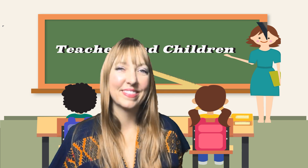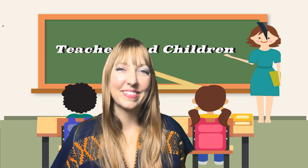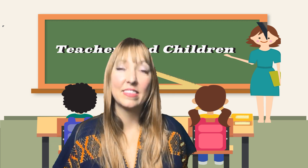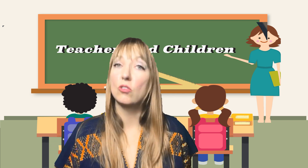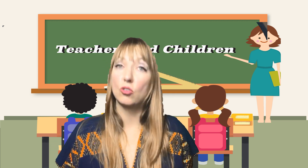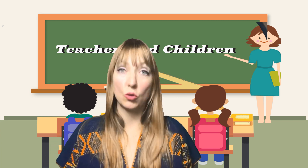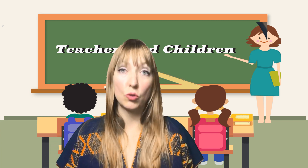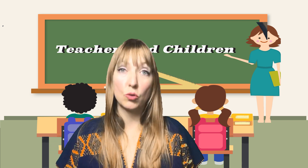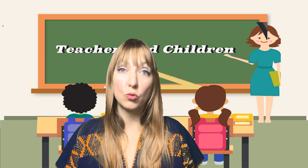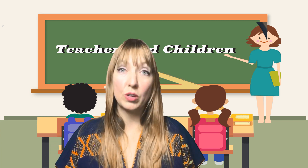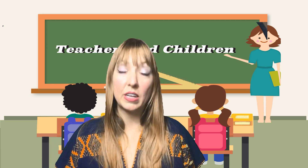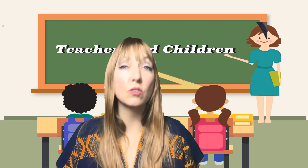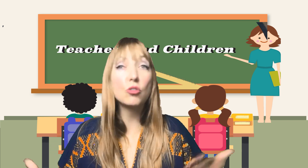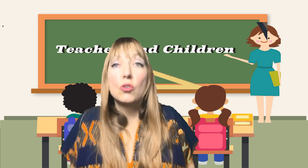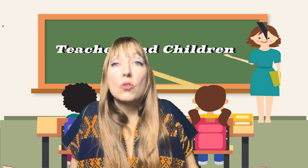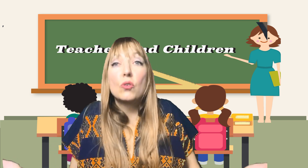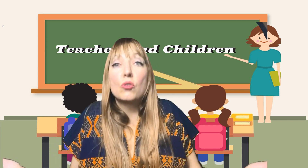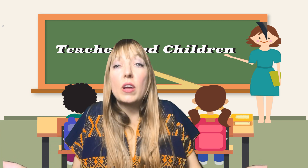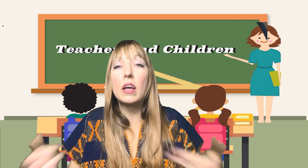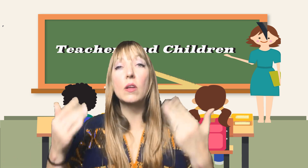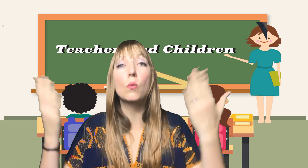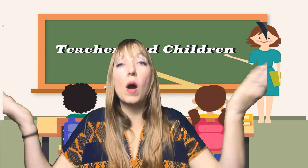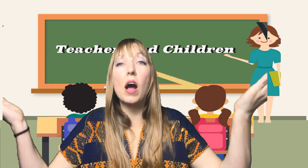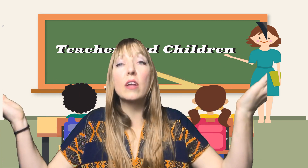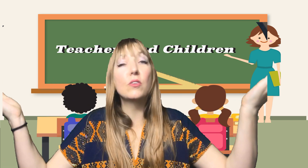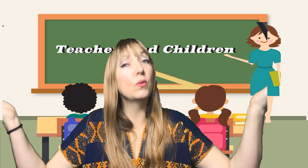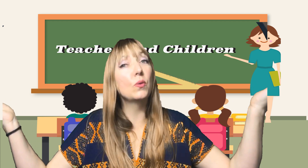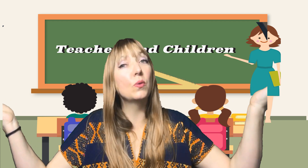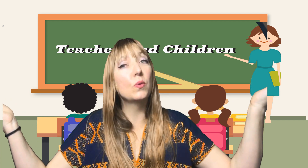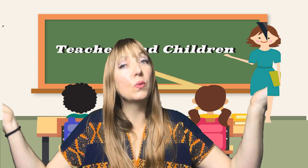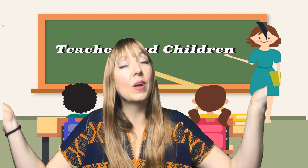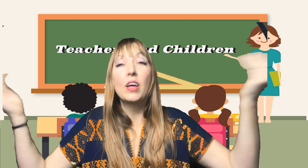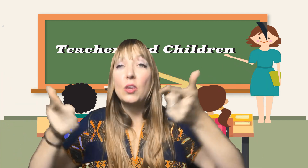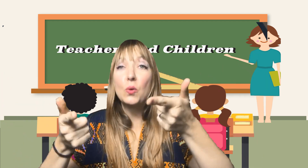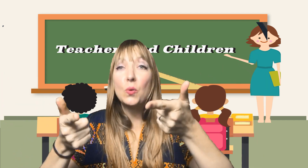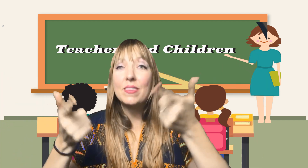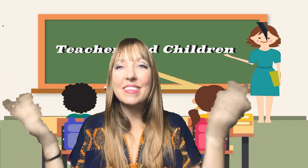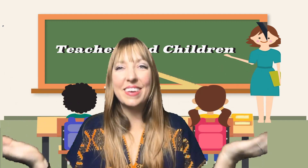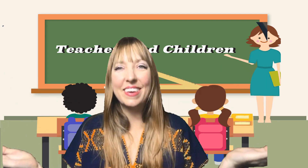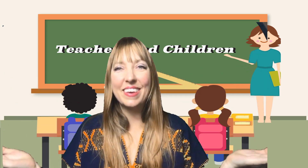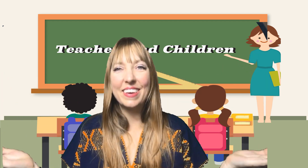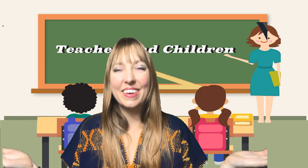Children, children, what do you see? see? Thank you.